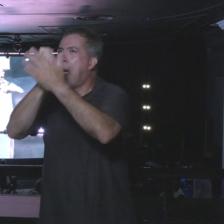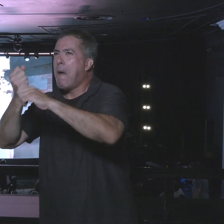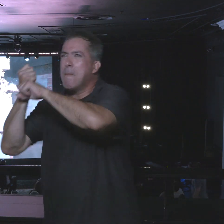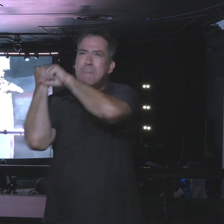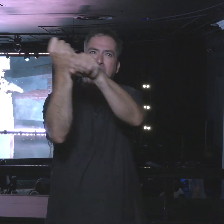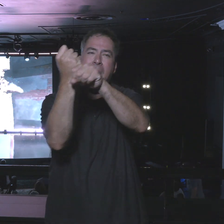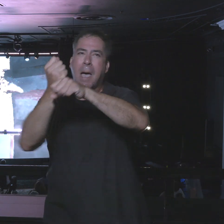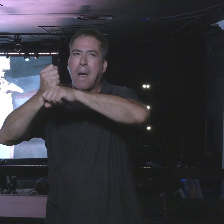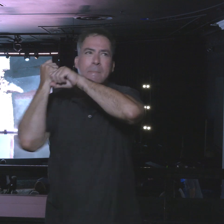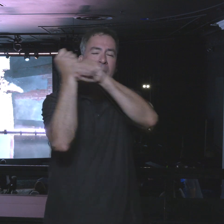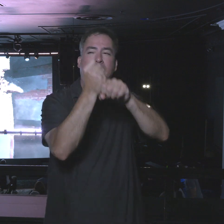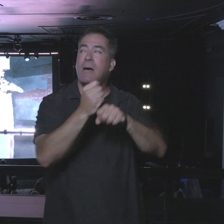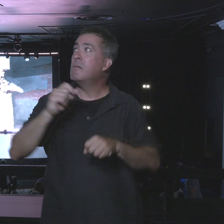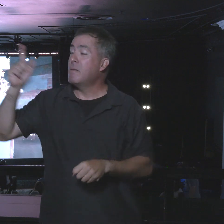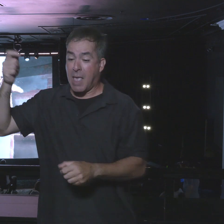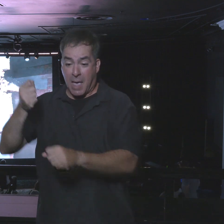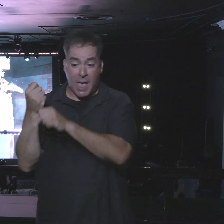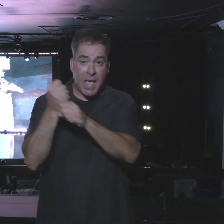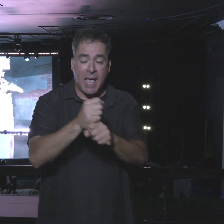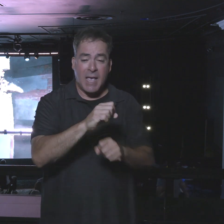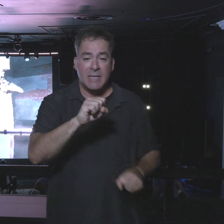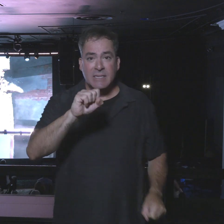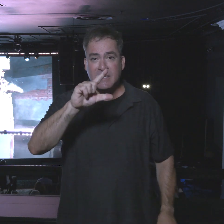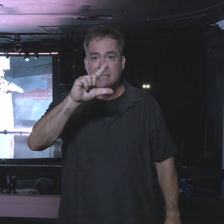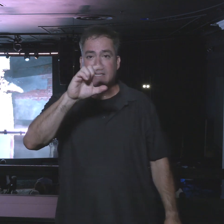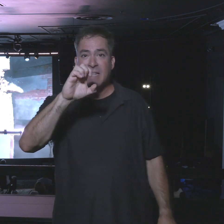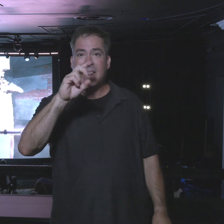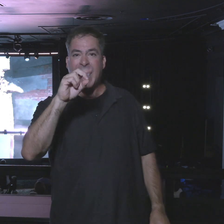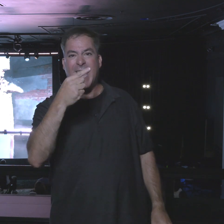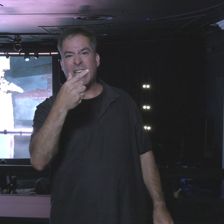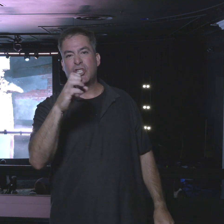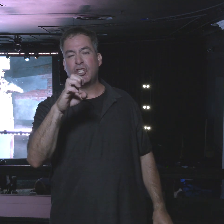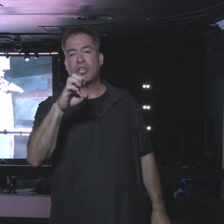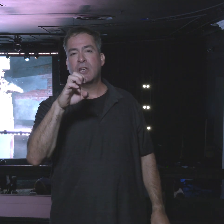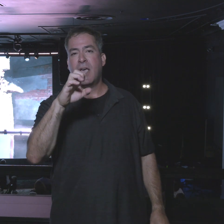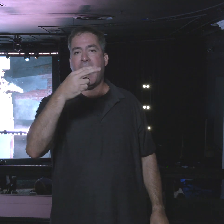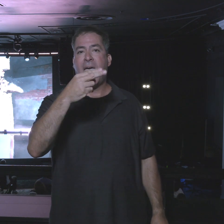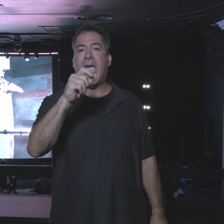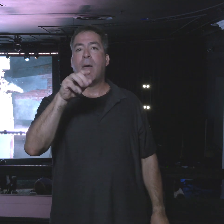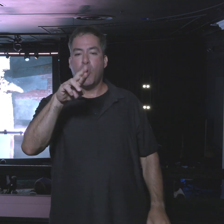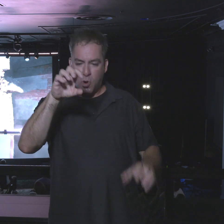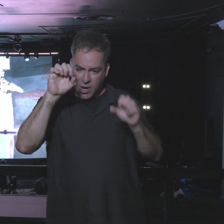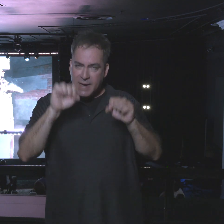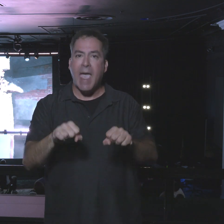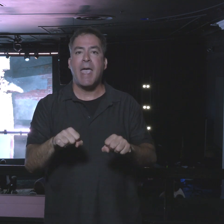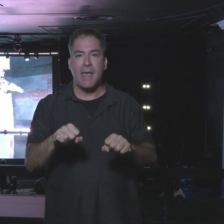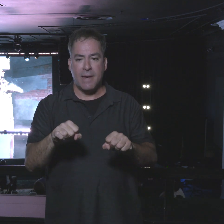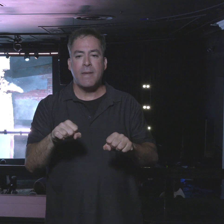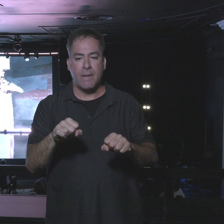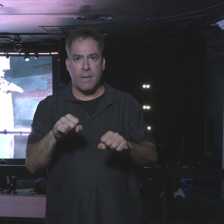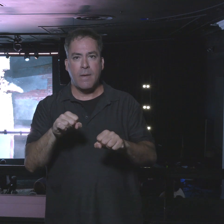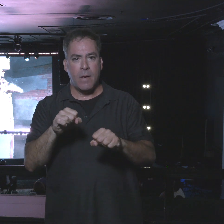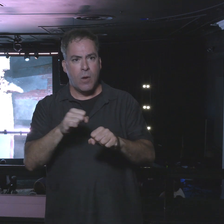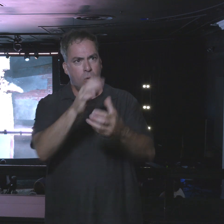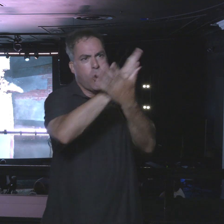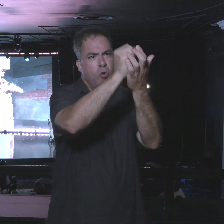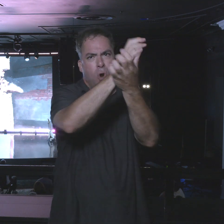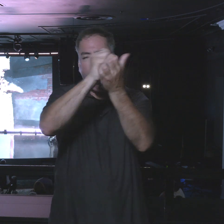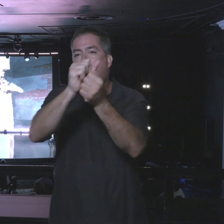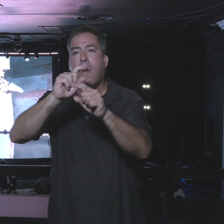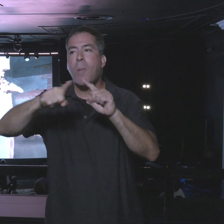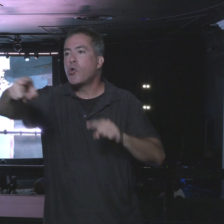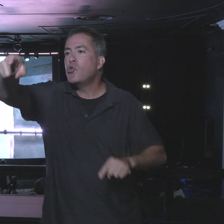sledgehammer has the potential to do a lot of demolishing and damage, but it has to be picked up